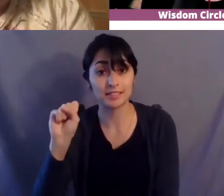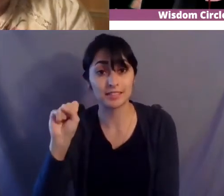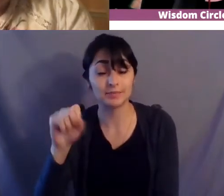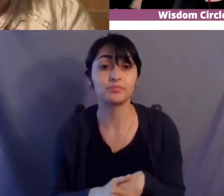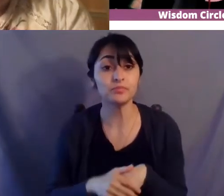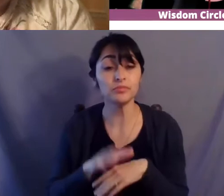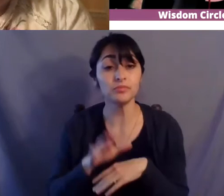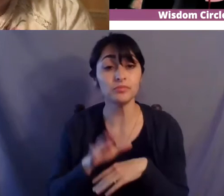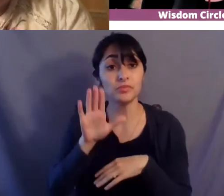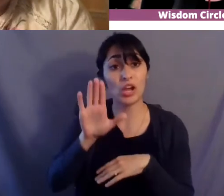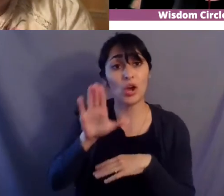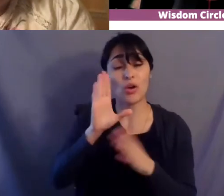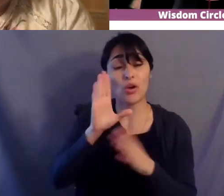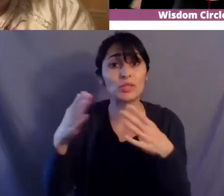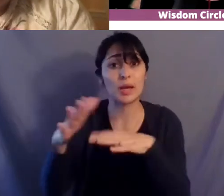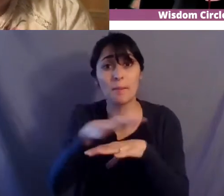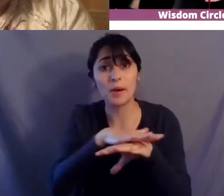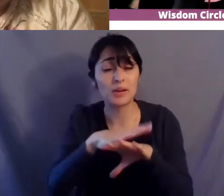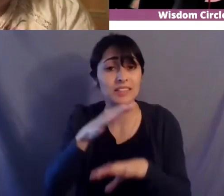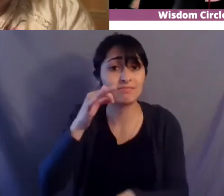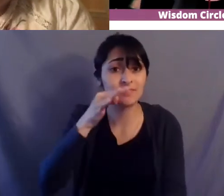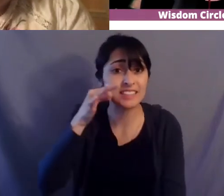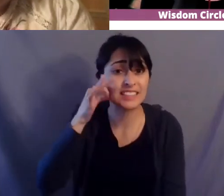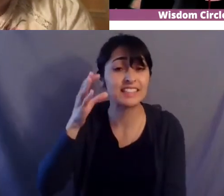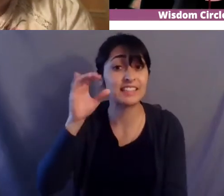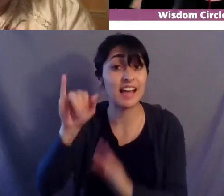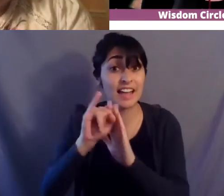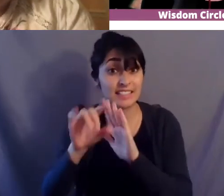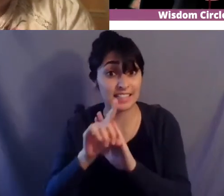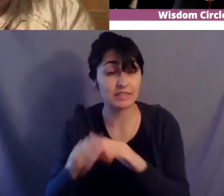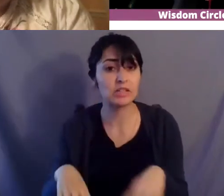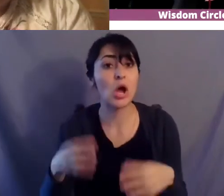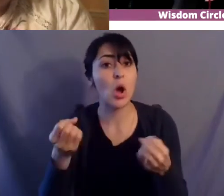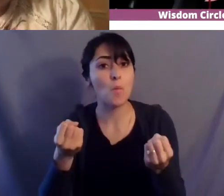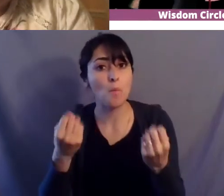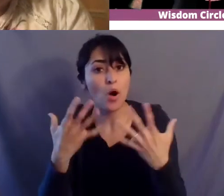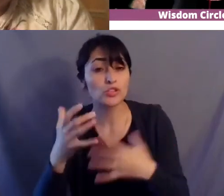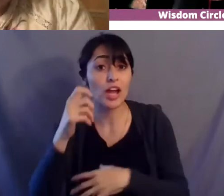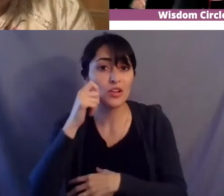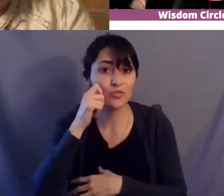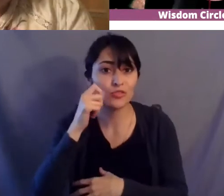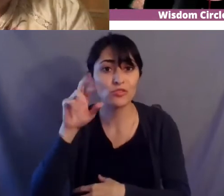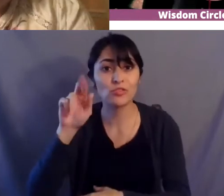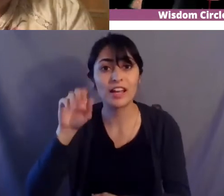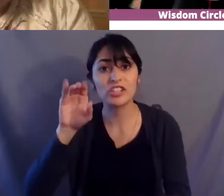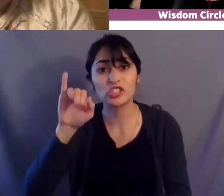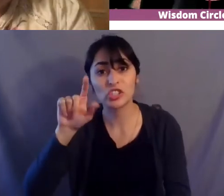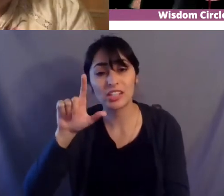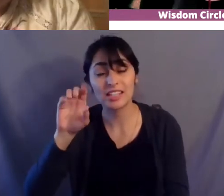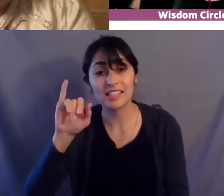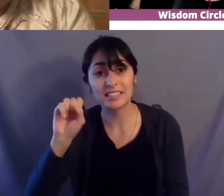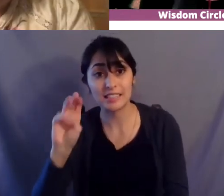identity multi-racialism indigenous religions social